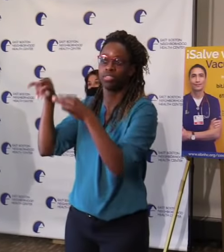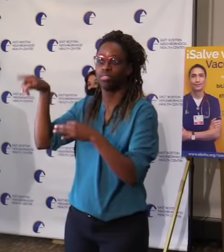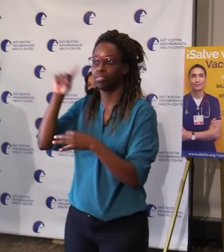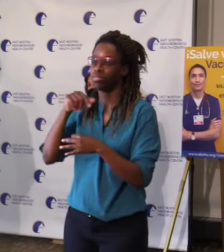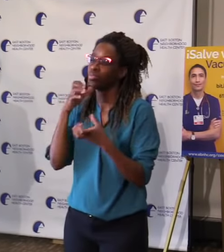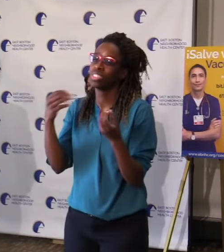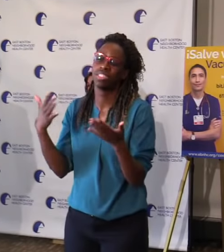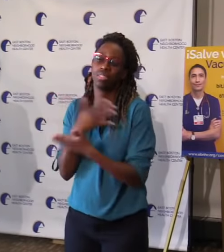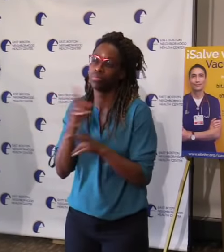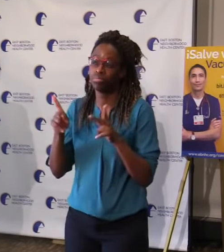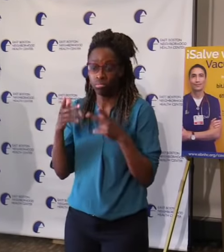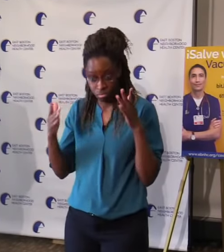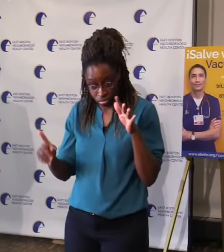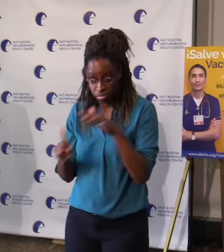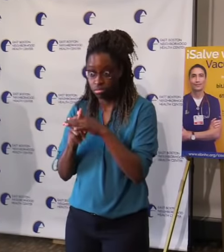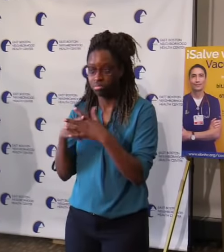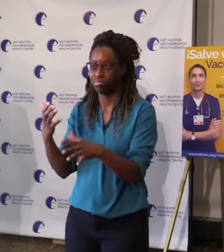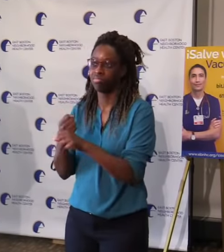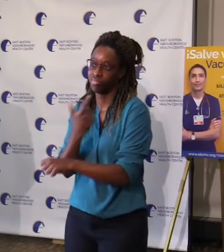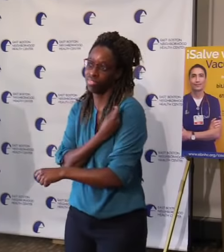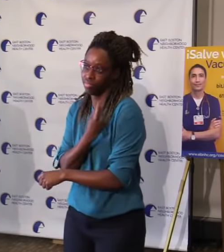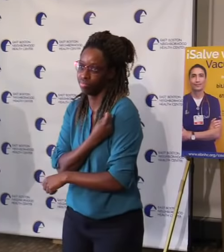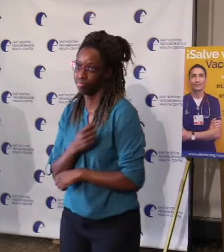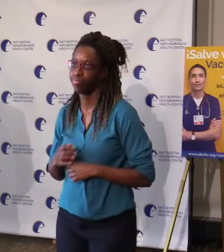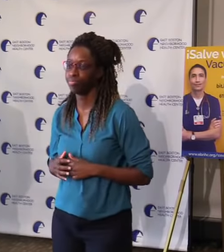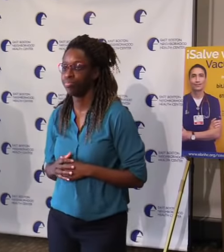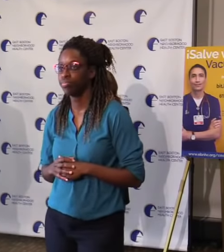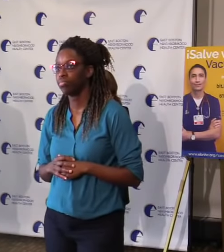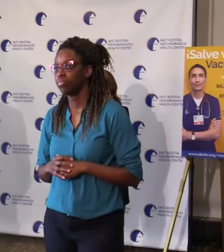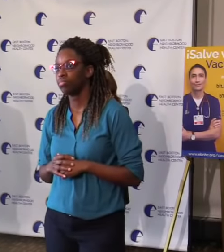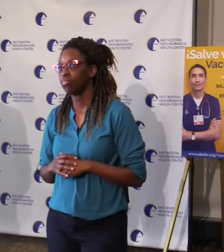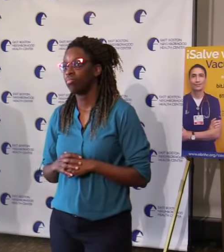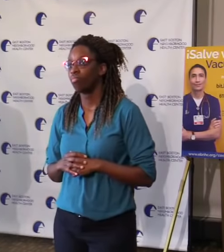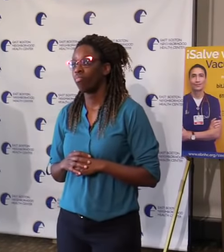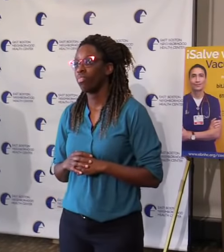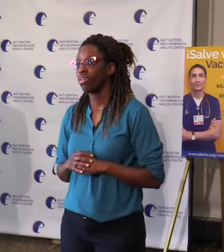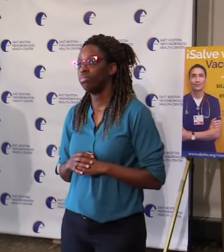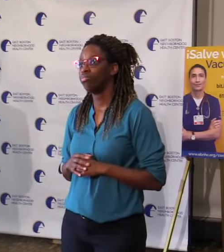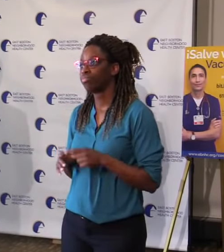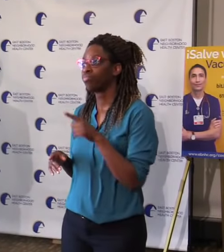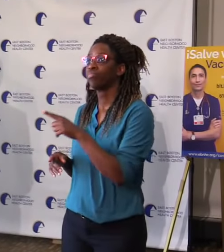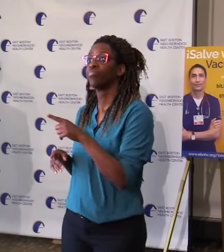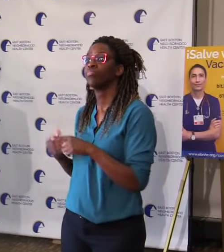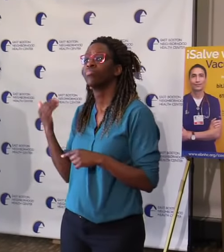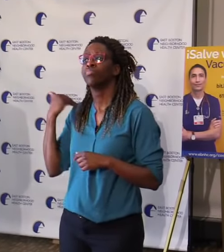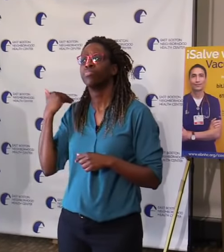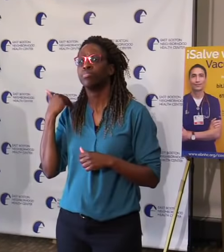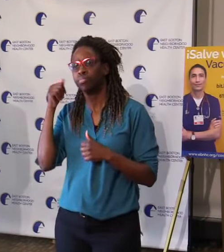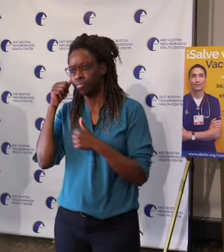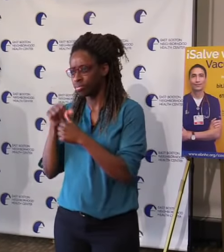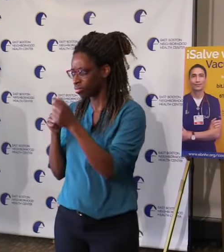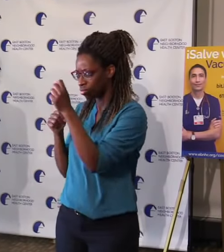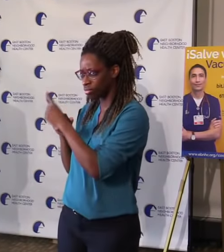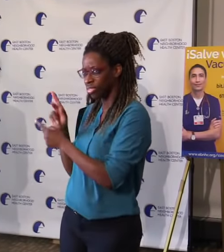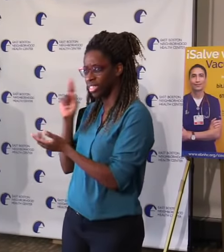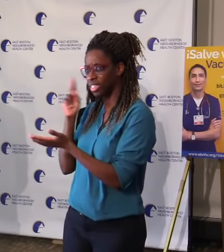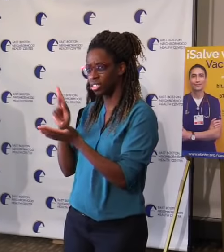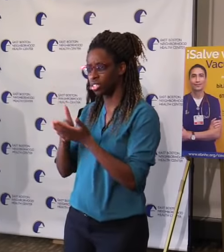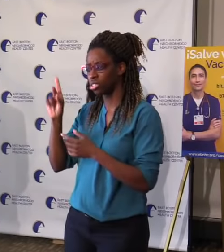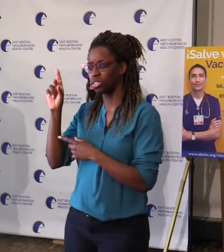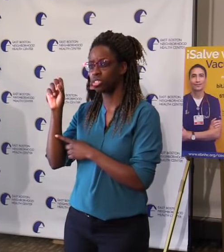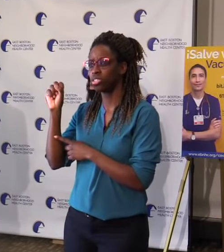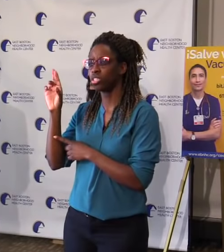end of the day, Secretary Seuss, as they told us on the conference call, it is kind of a gray area. You don't really have an official policy. You want the vaccine used.